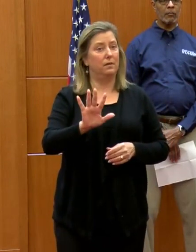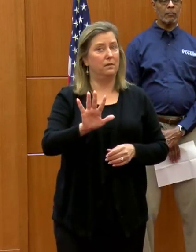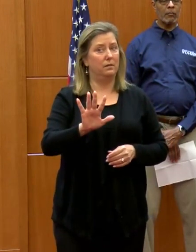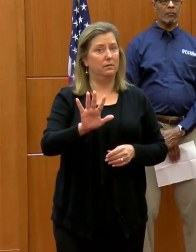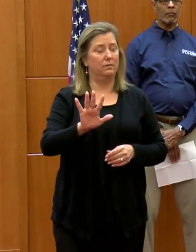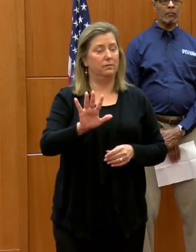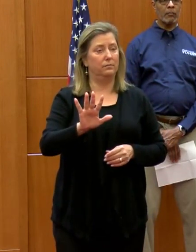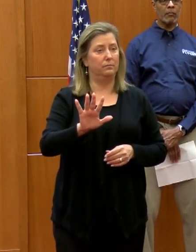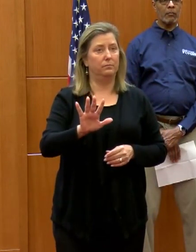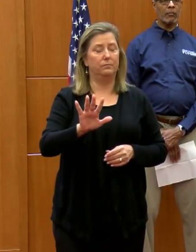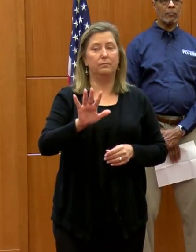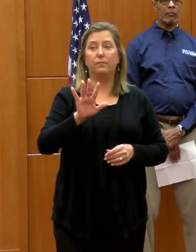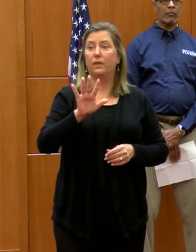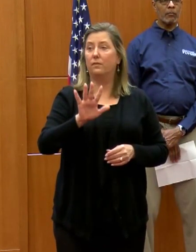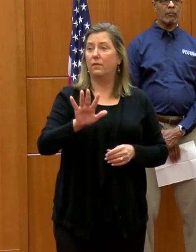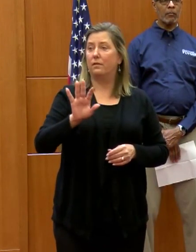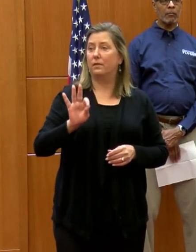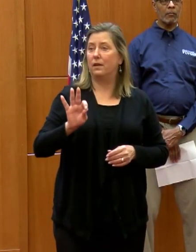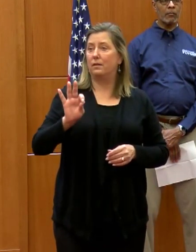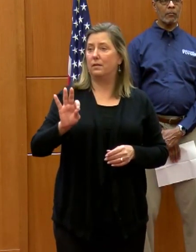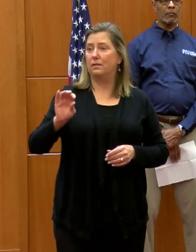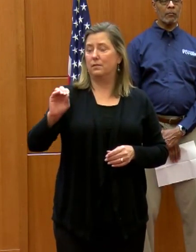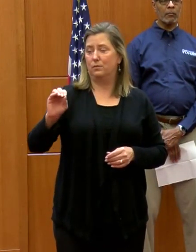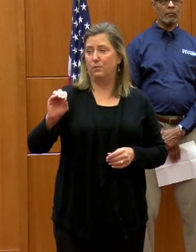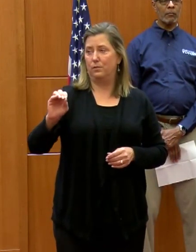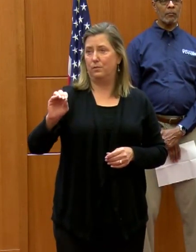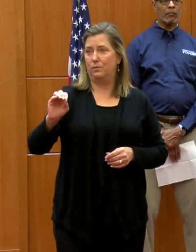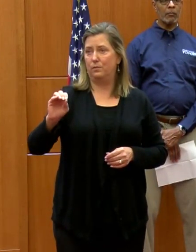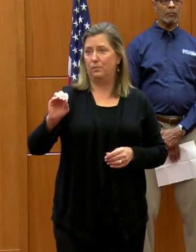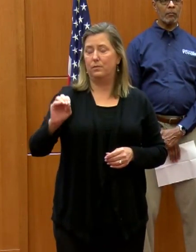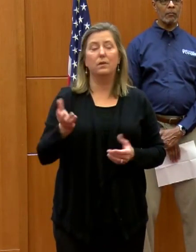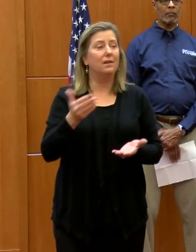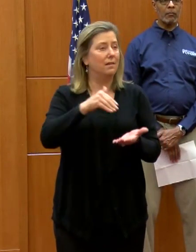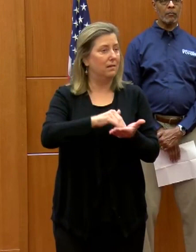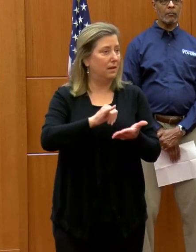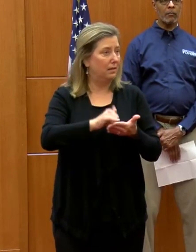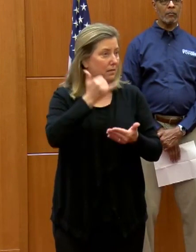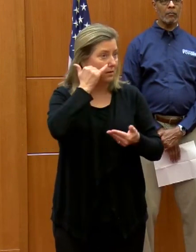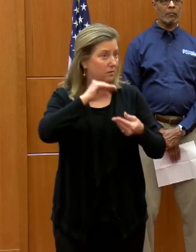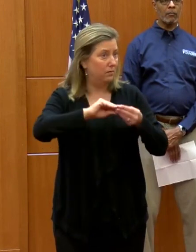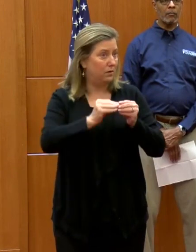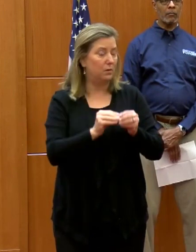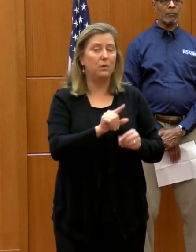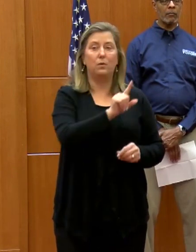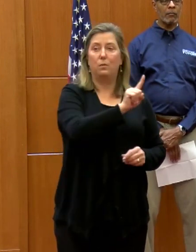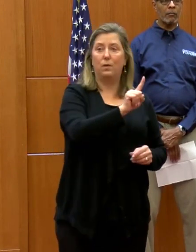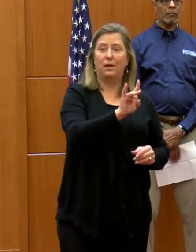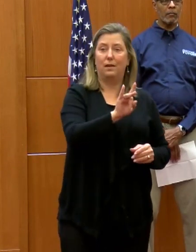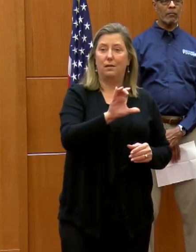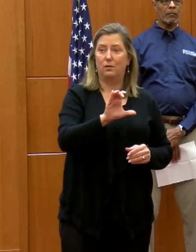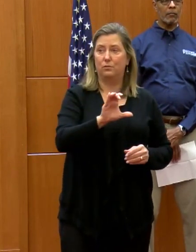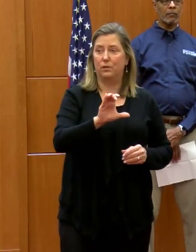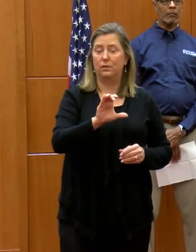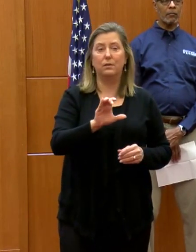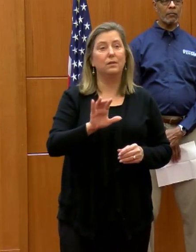-5990. I'll repeat that, 1-800